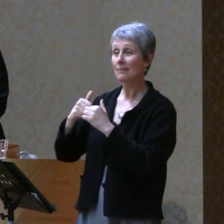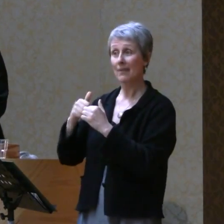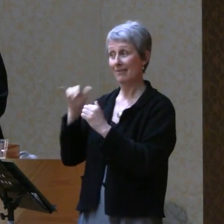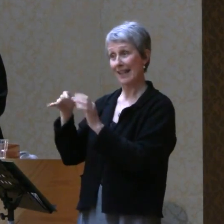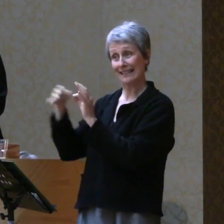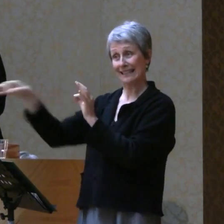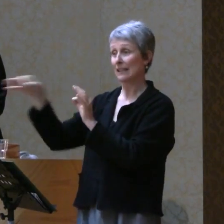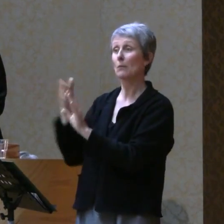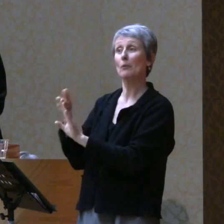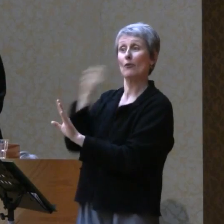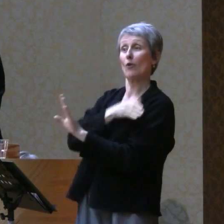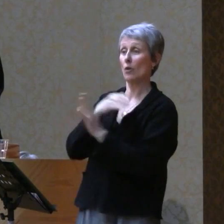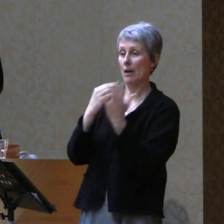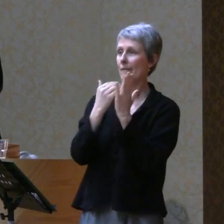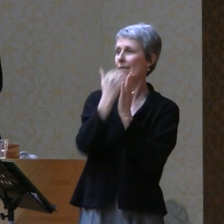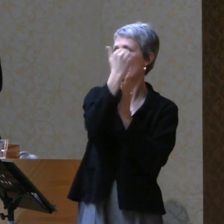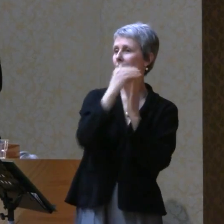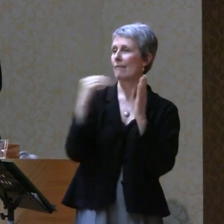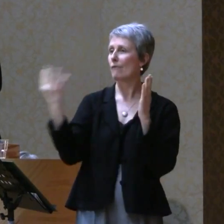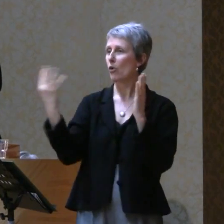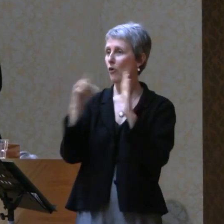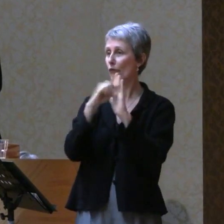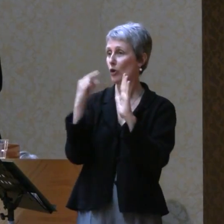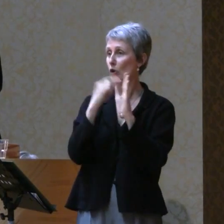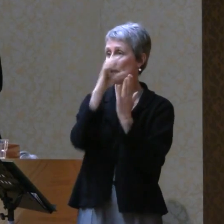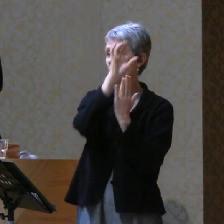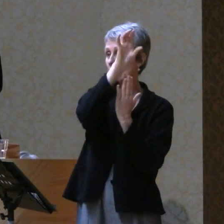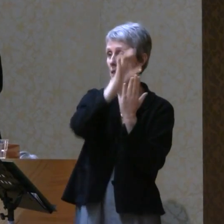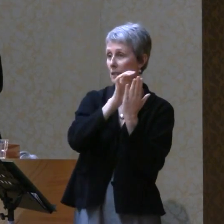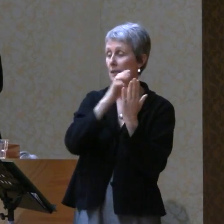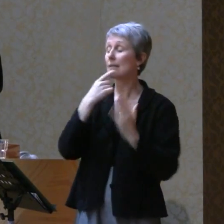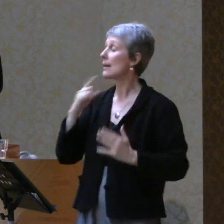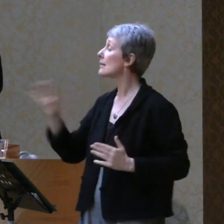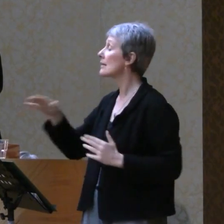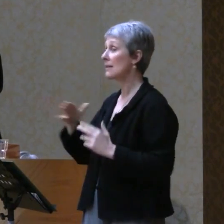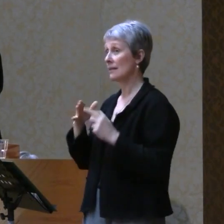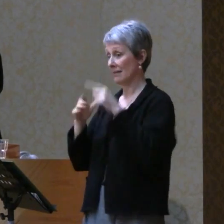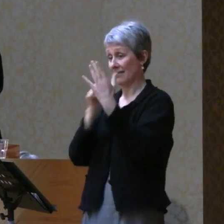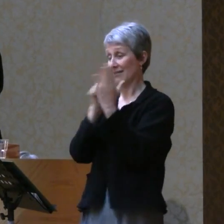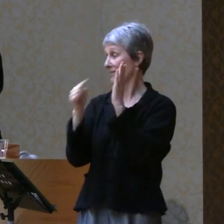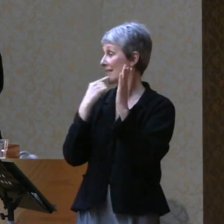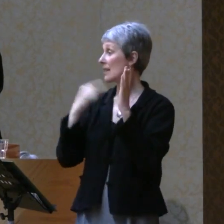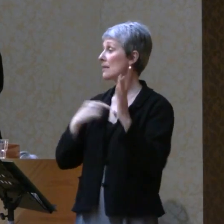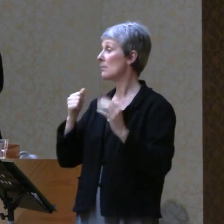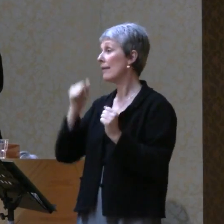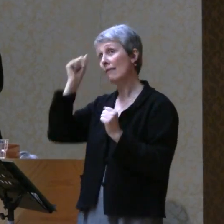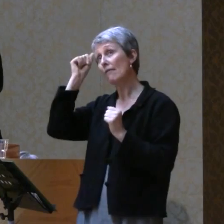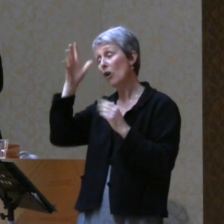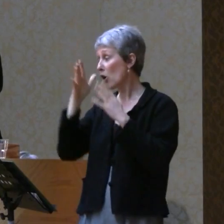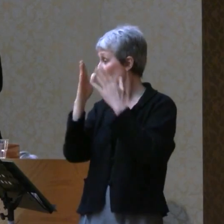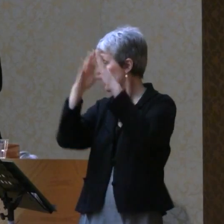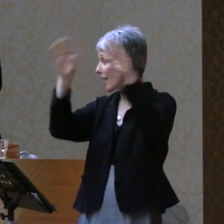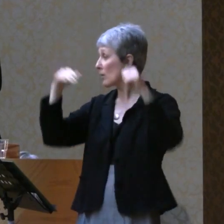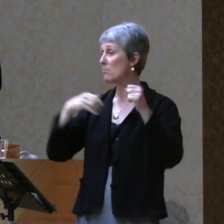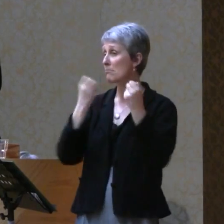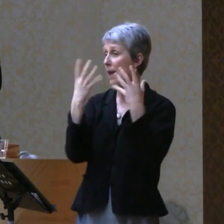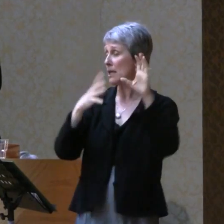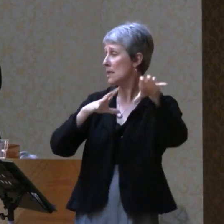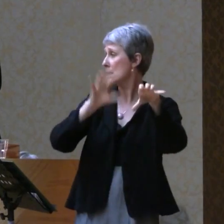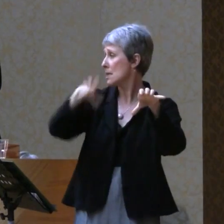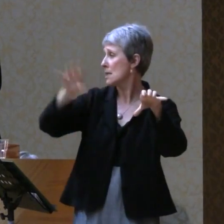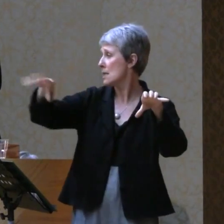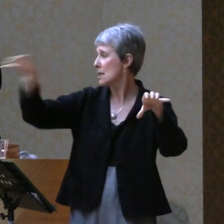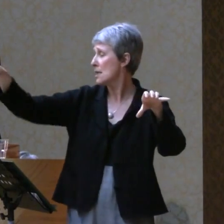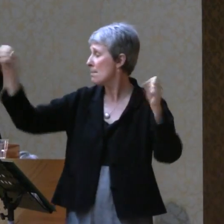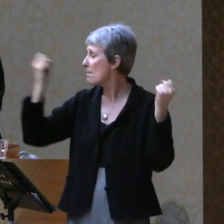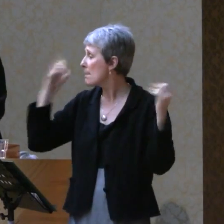prior to that. In my Father's house there are many mansions. If it were not so, I would not